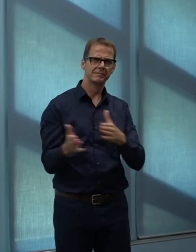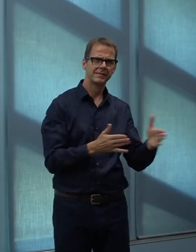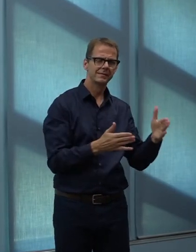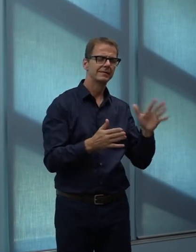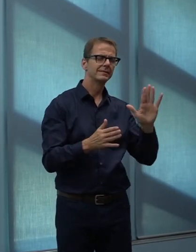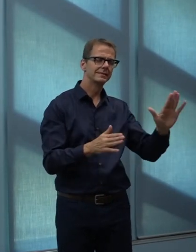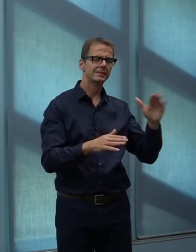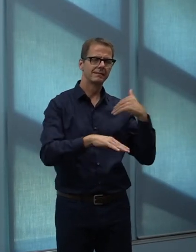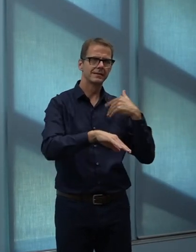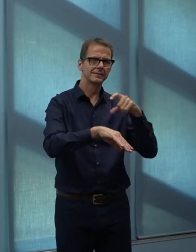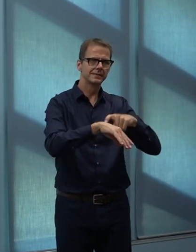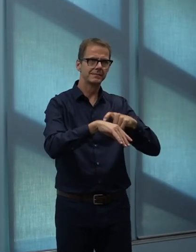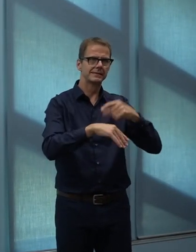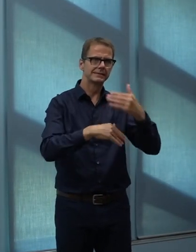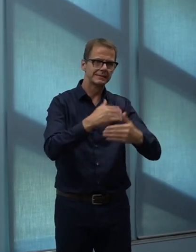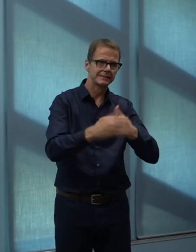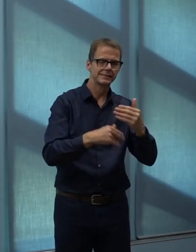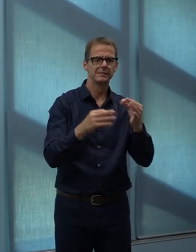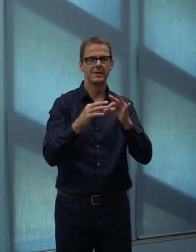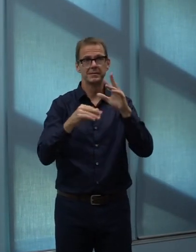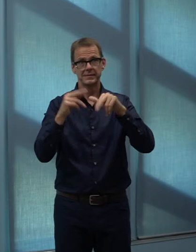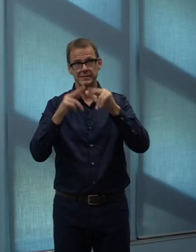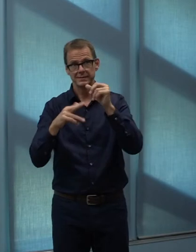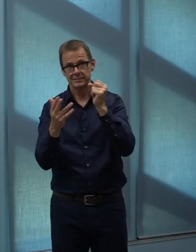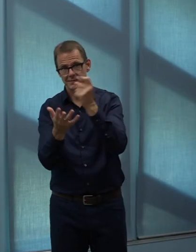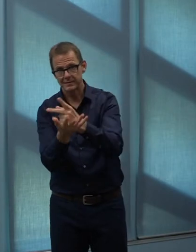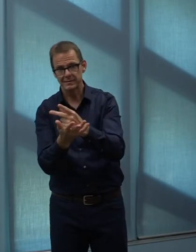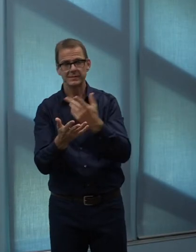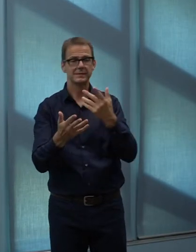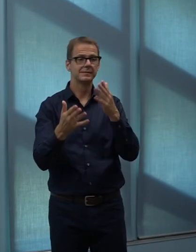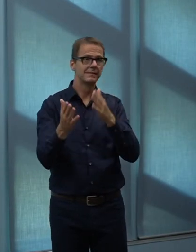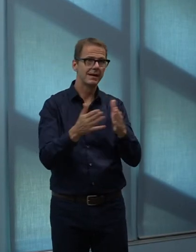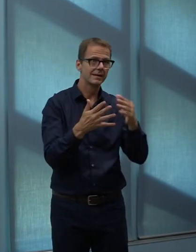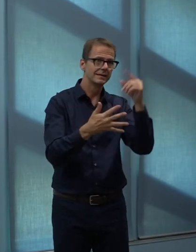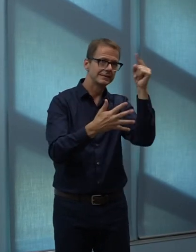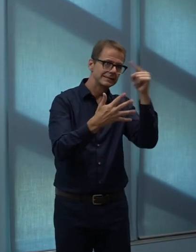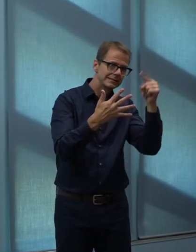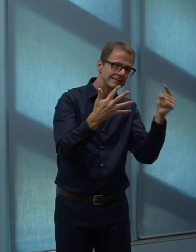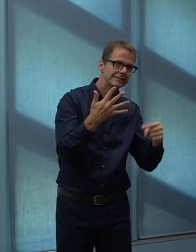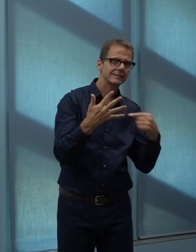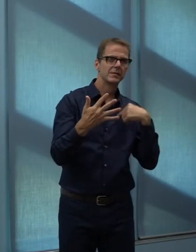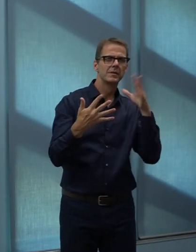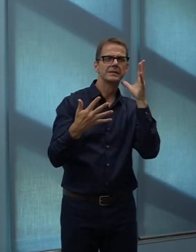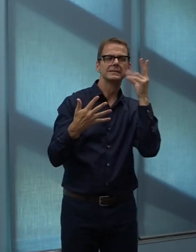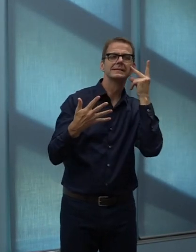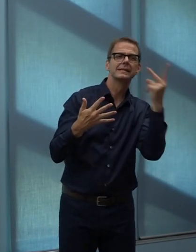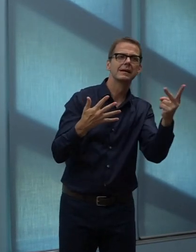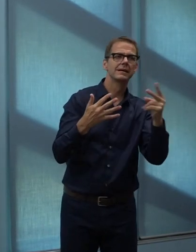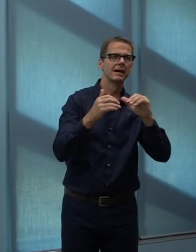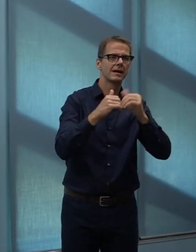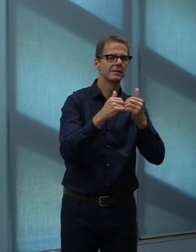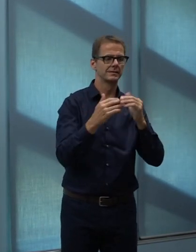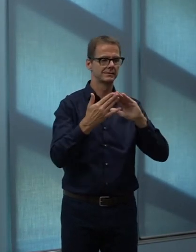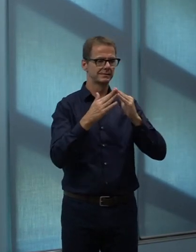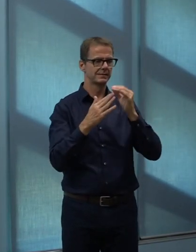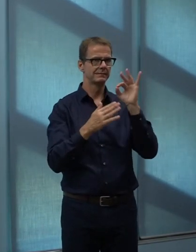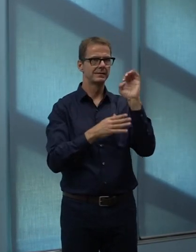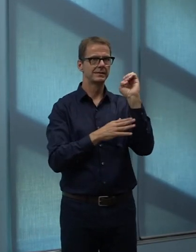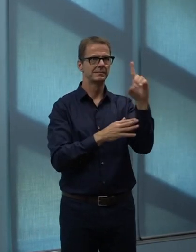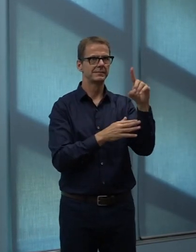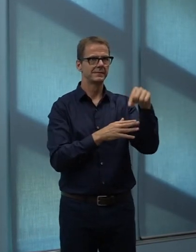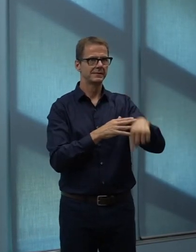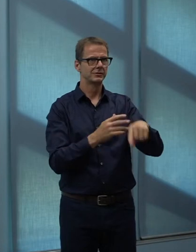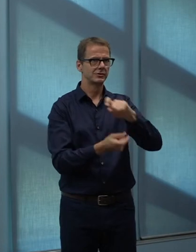future and businesses that are walkable destinations within old and new neighbourhoods can rely less on parking